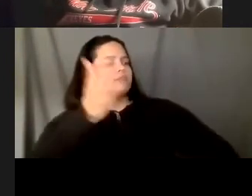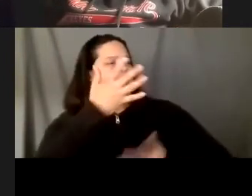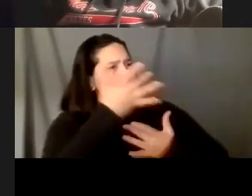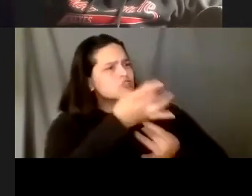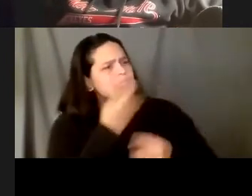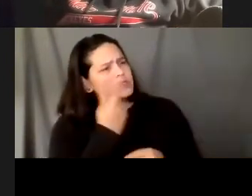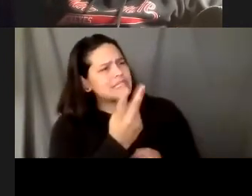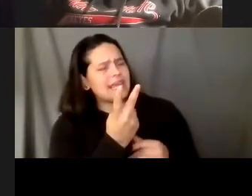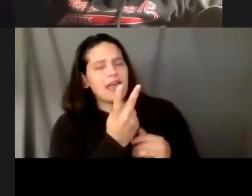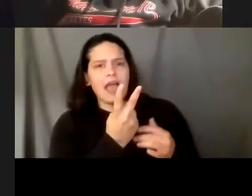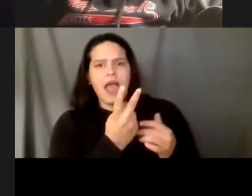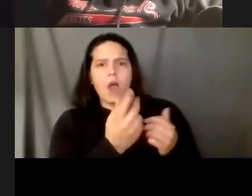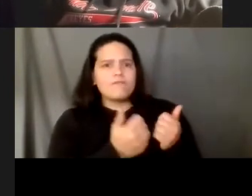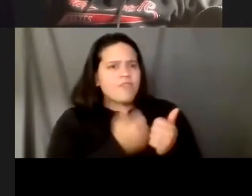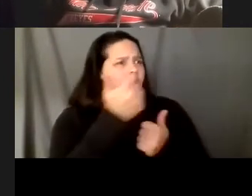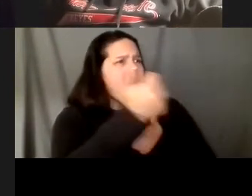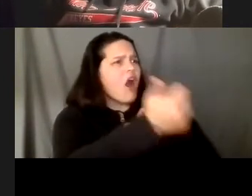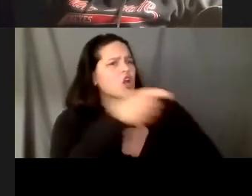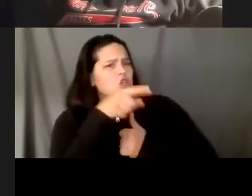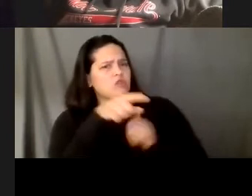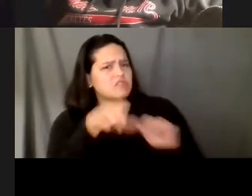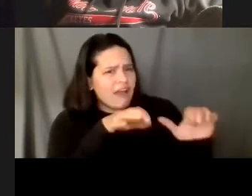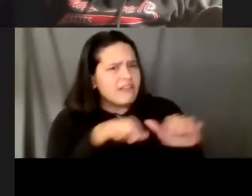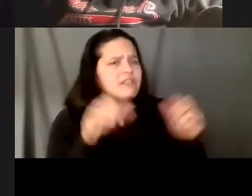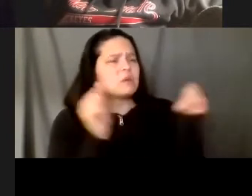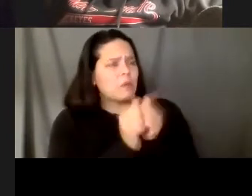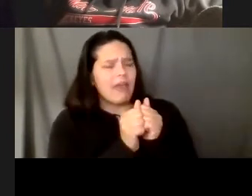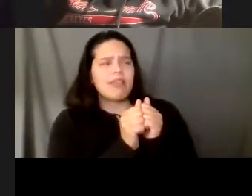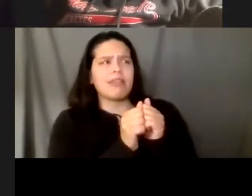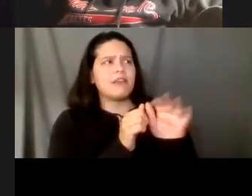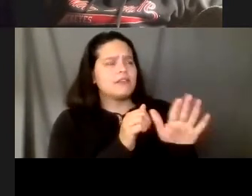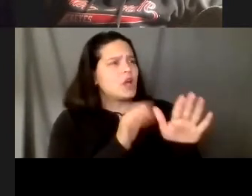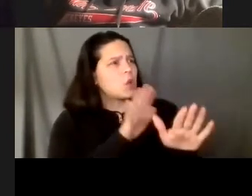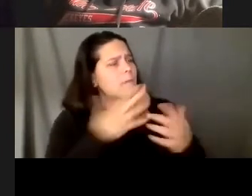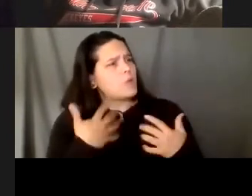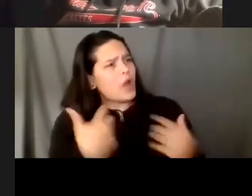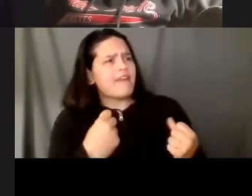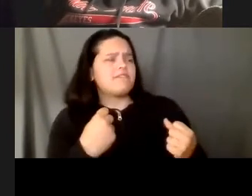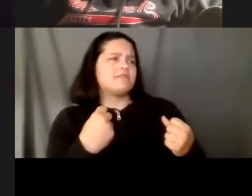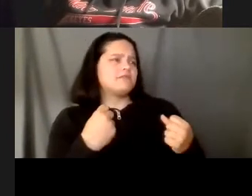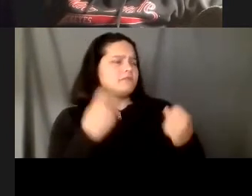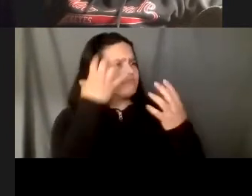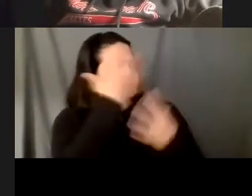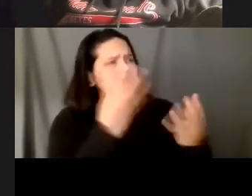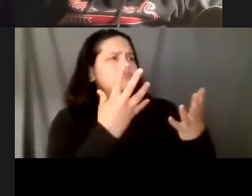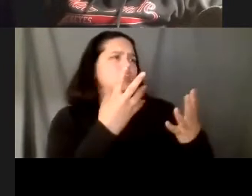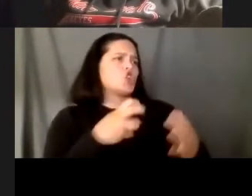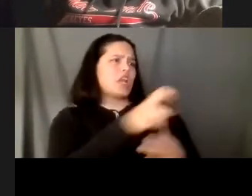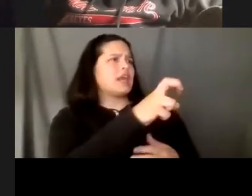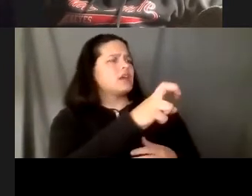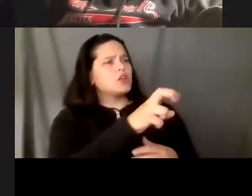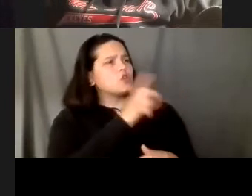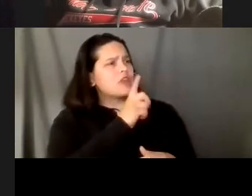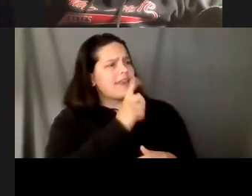how far you you've came that's a really um strong and brave journey to come out of your shell and then be an advocate